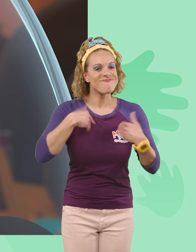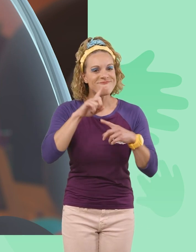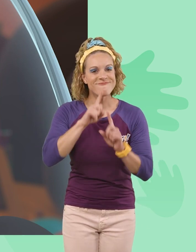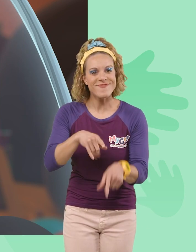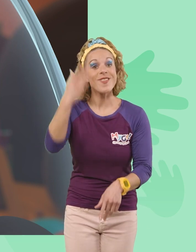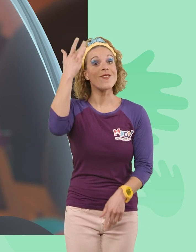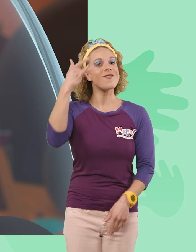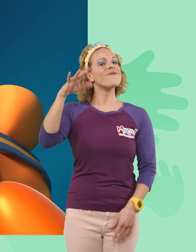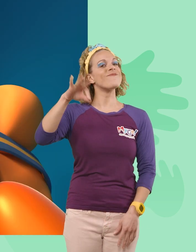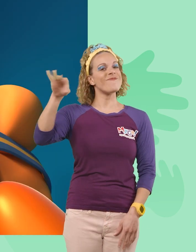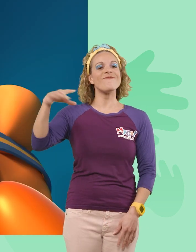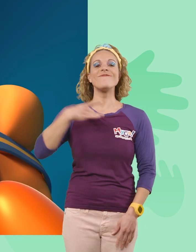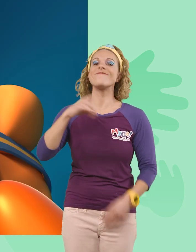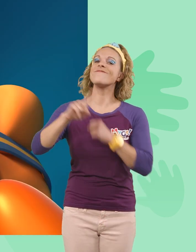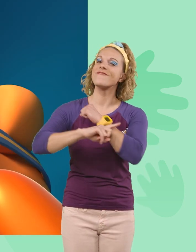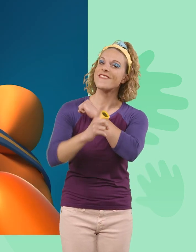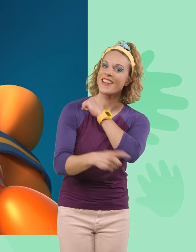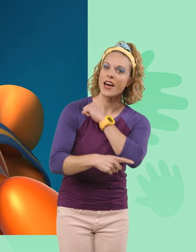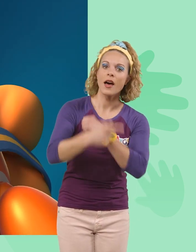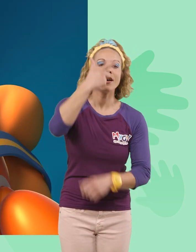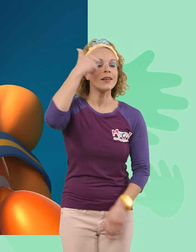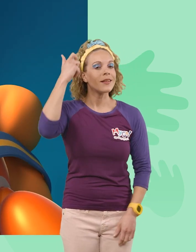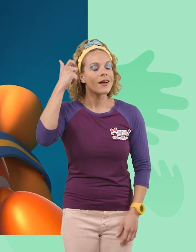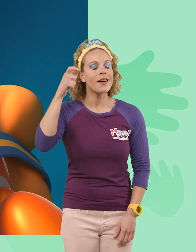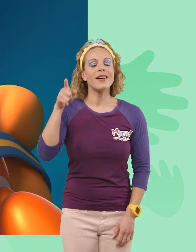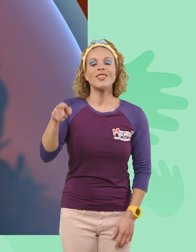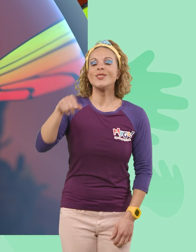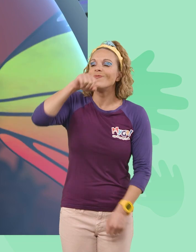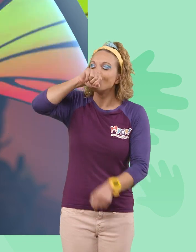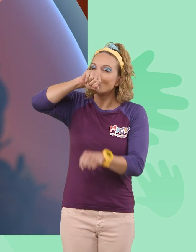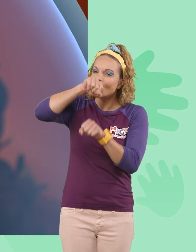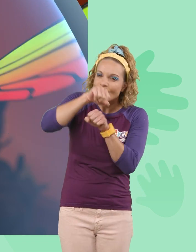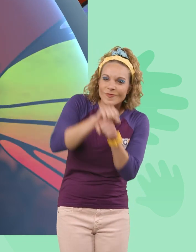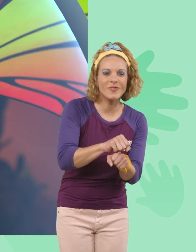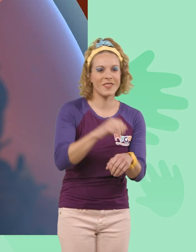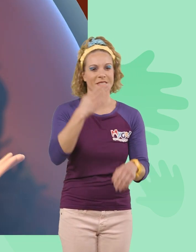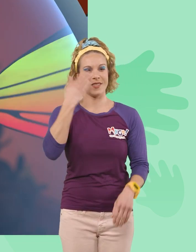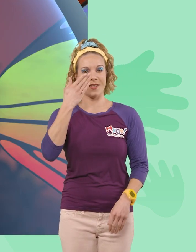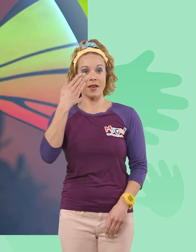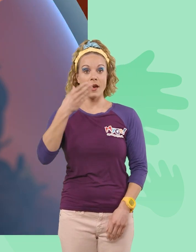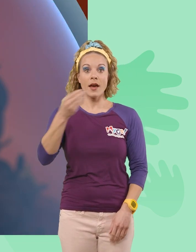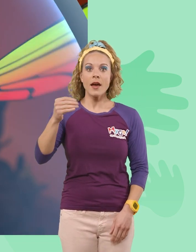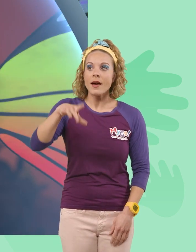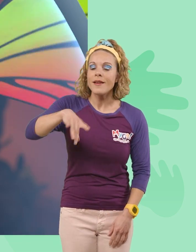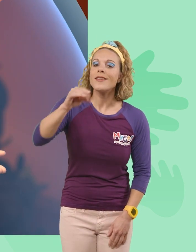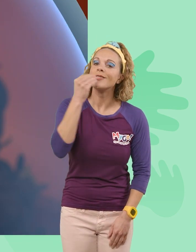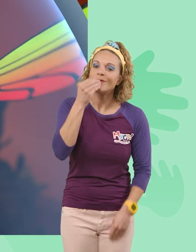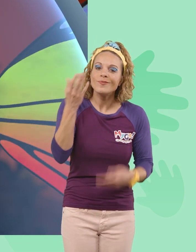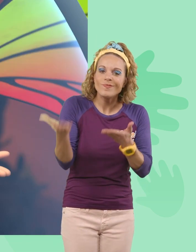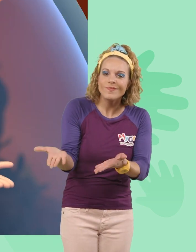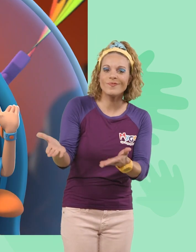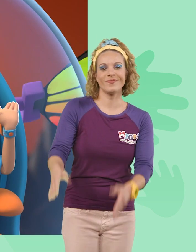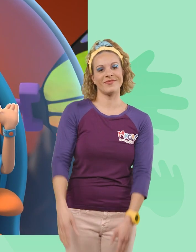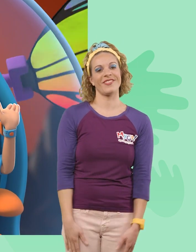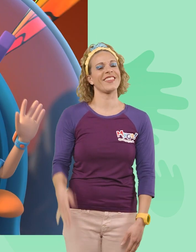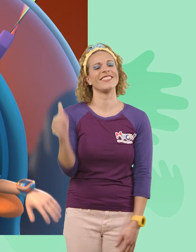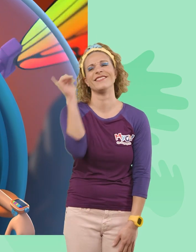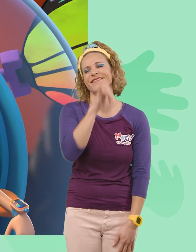answer to why flies like garbage! It's because they love the smell and they find food there! That's so silly!